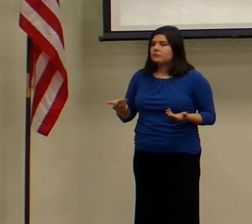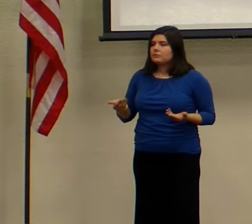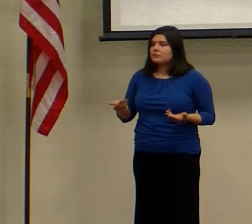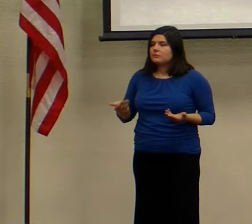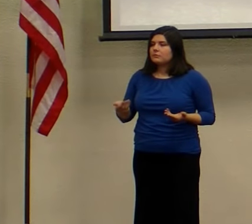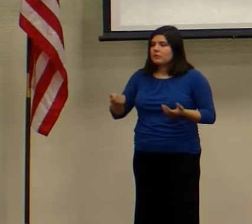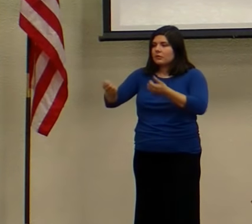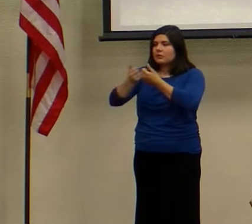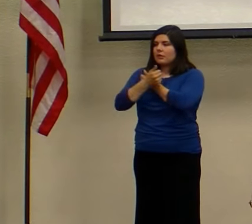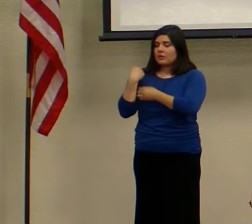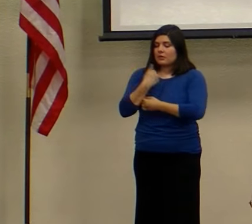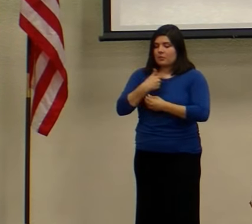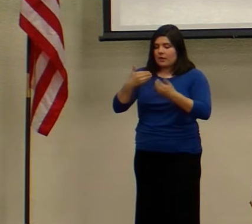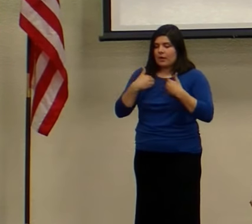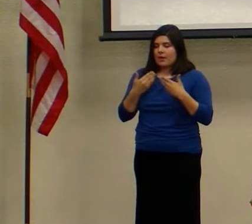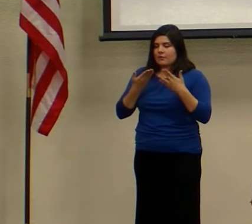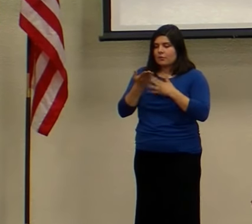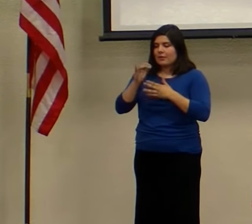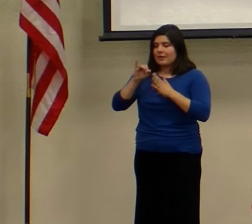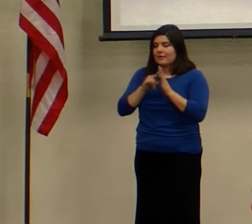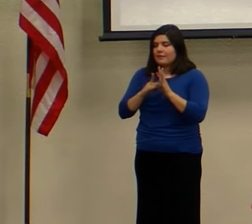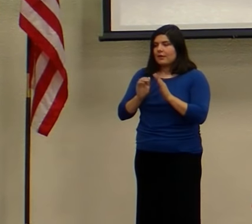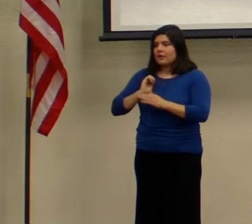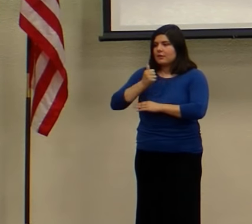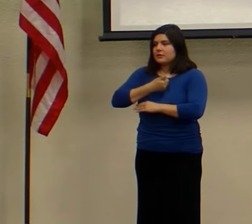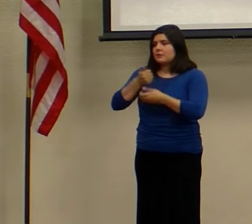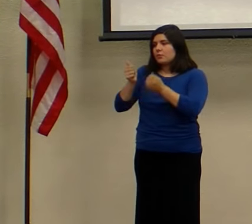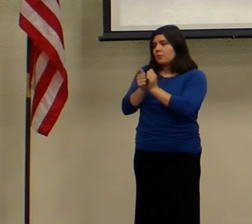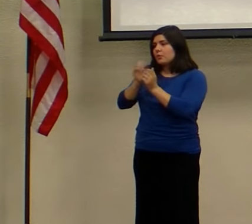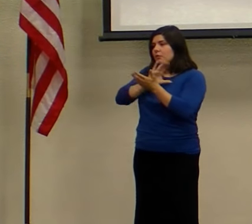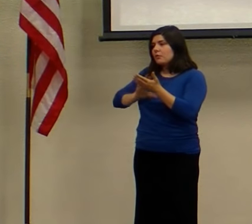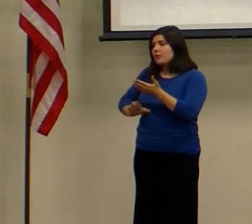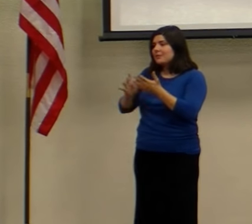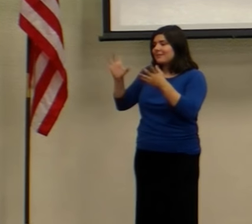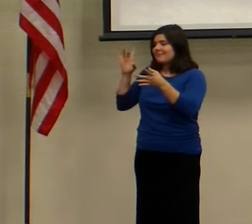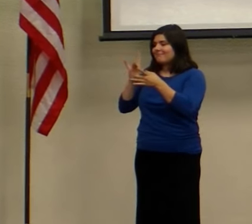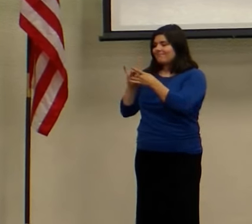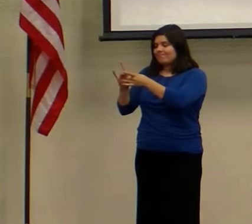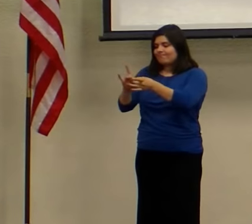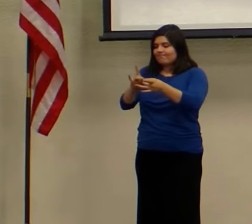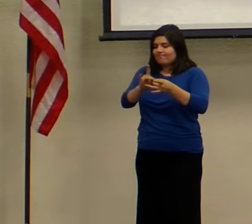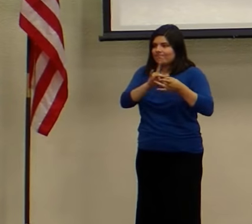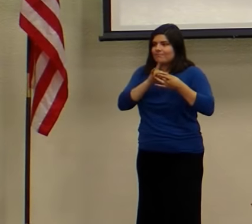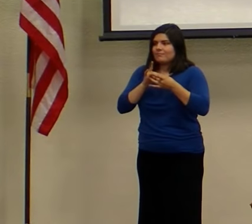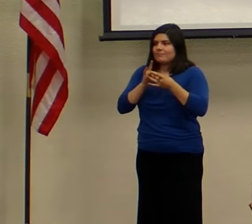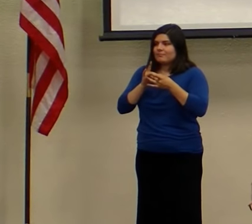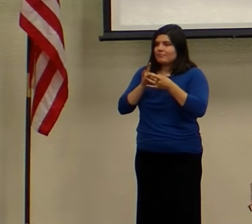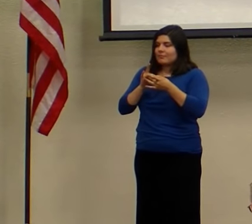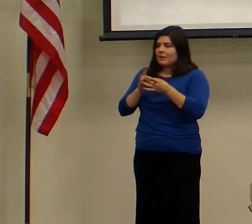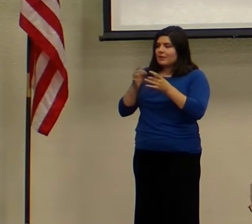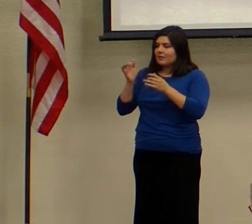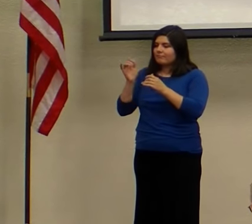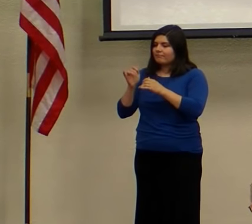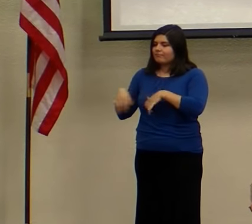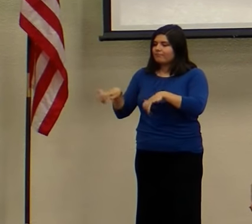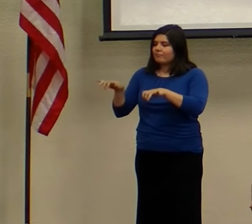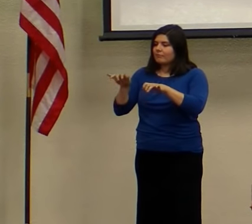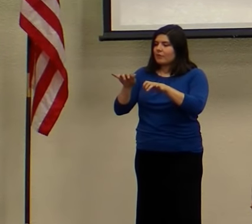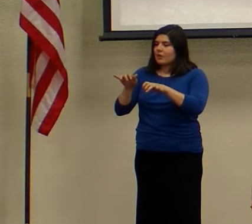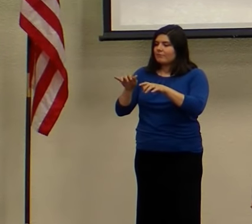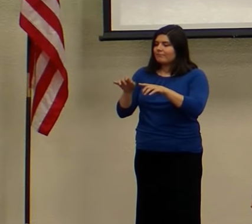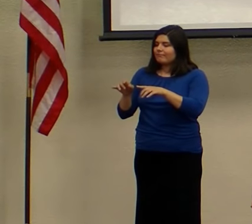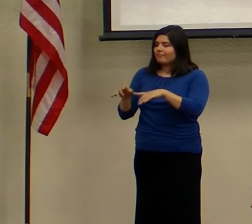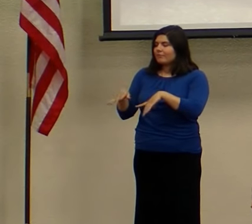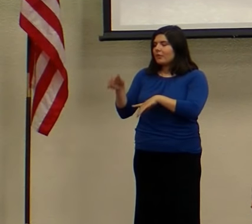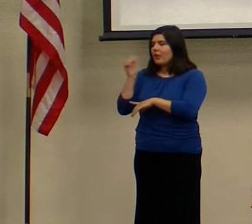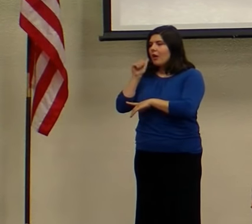The love that we have through identifying ourselves with Christ connects us together in a mutual love for each other. This love